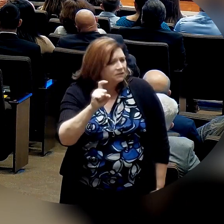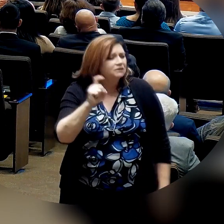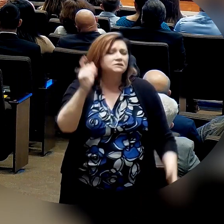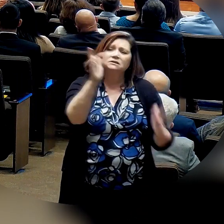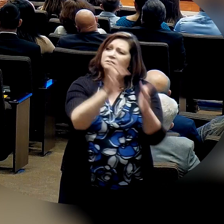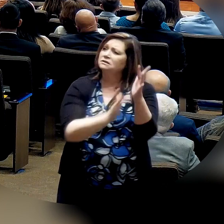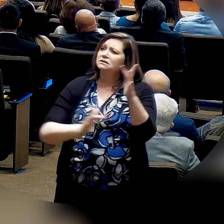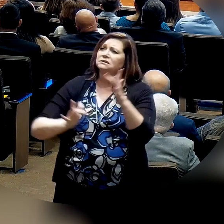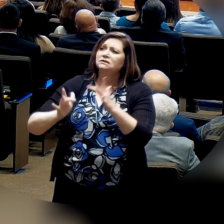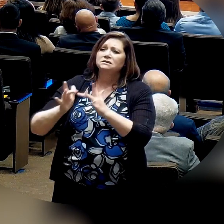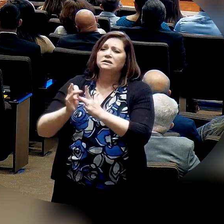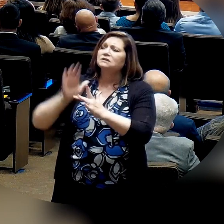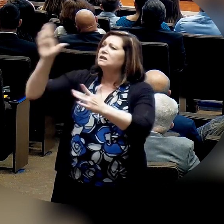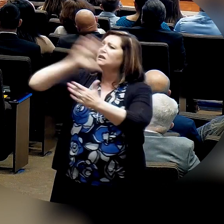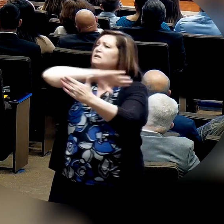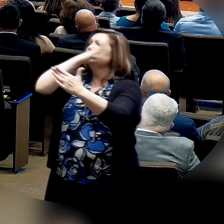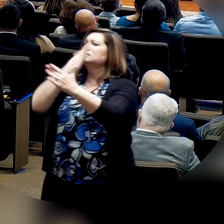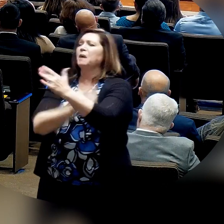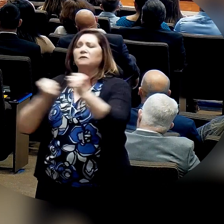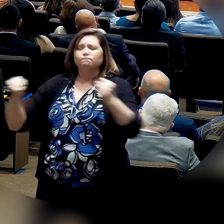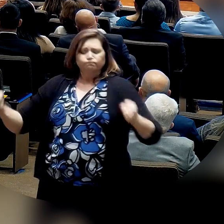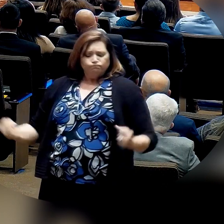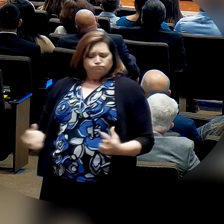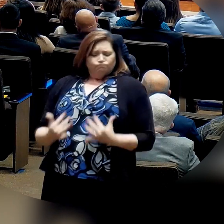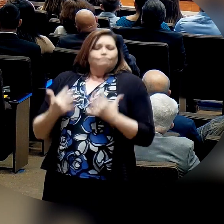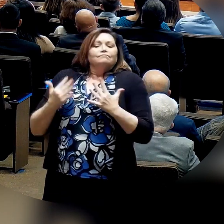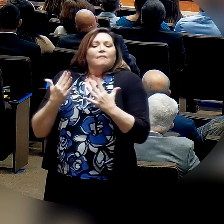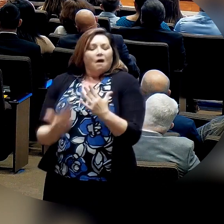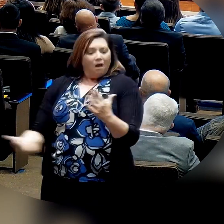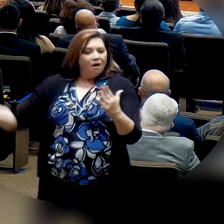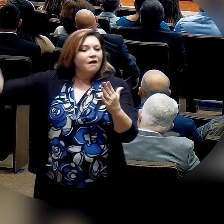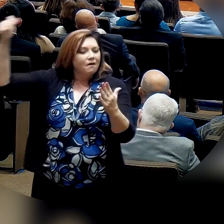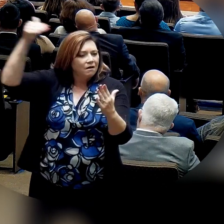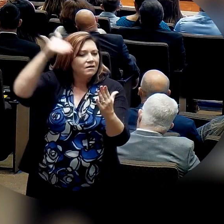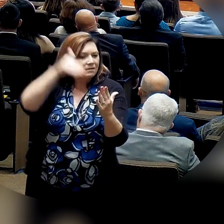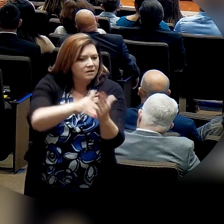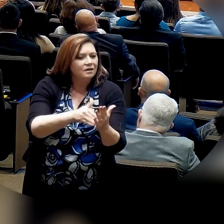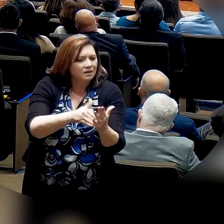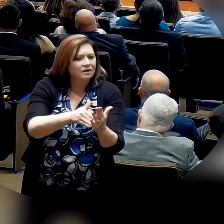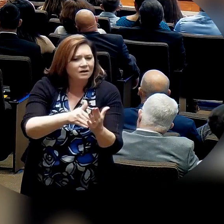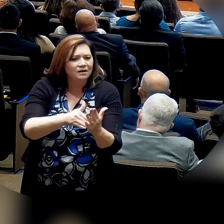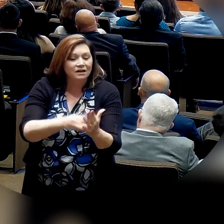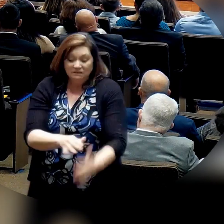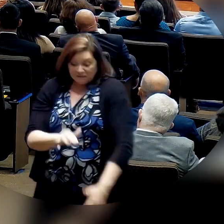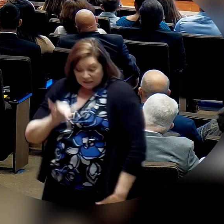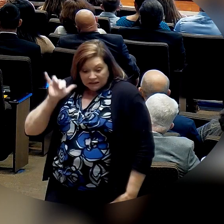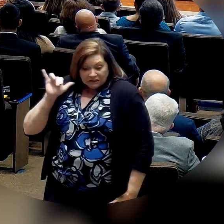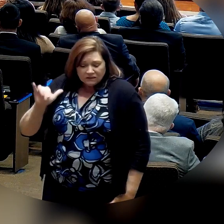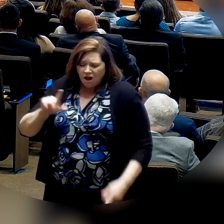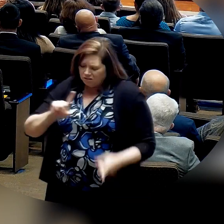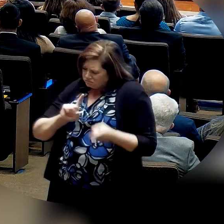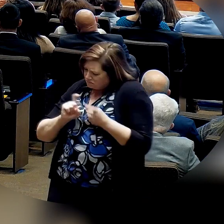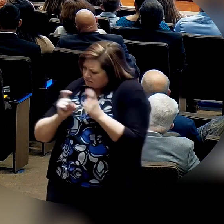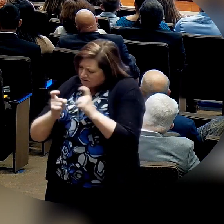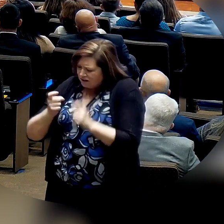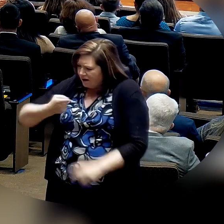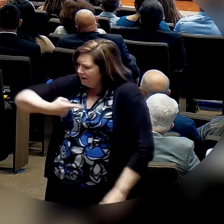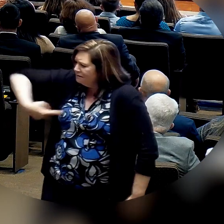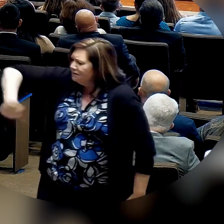to fall fresh once more, to change us and to fill us with a passion for